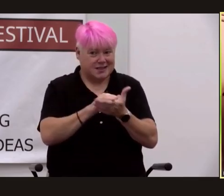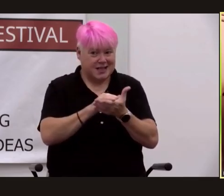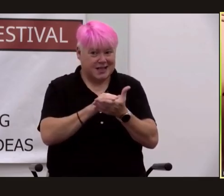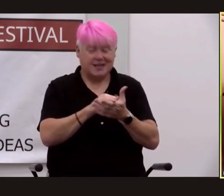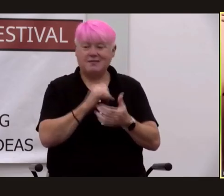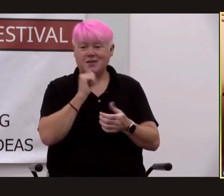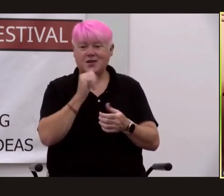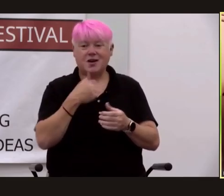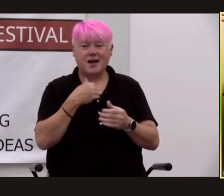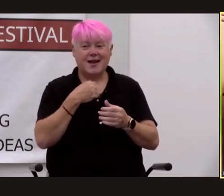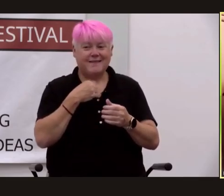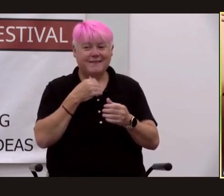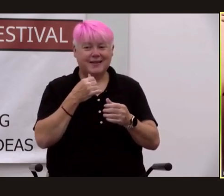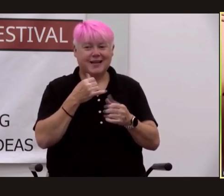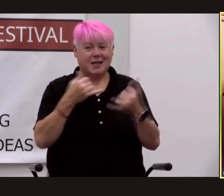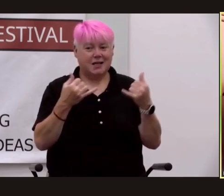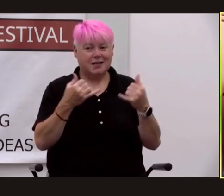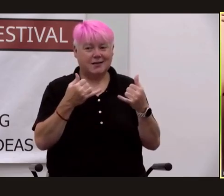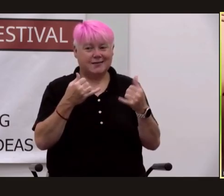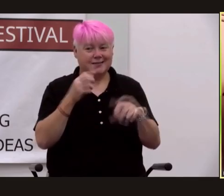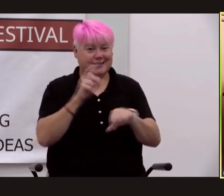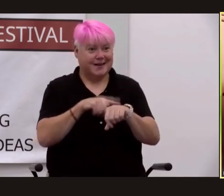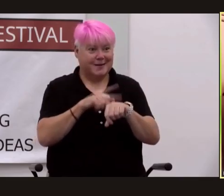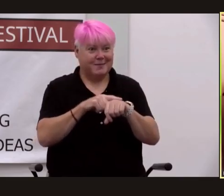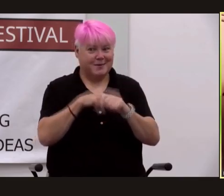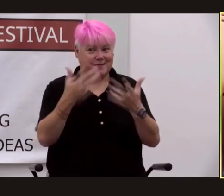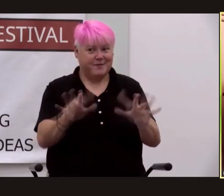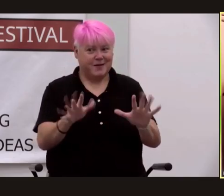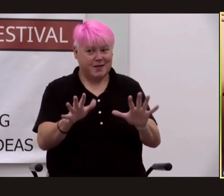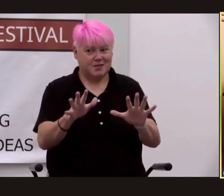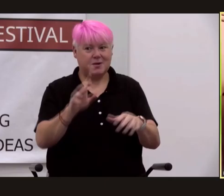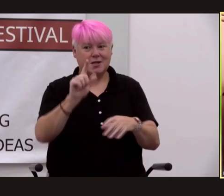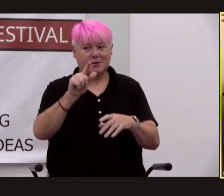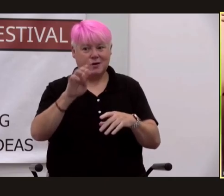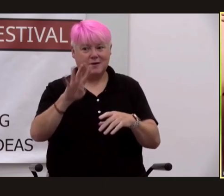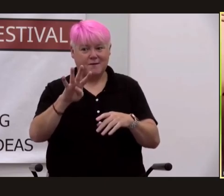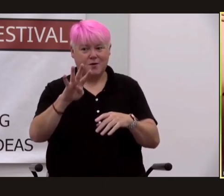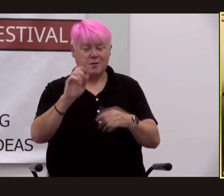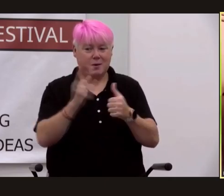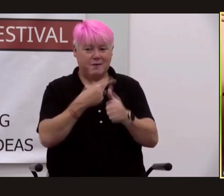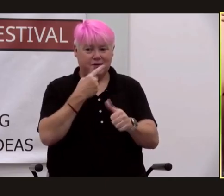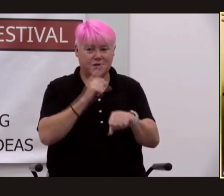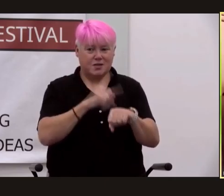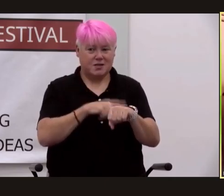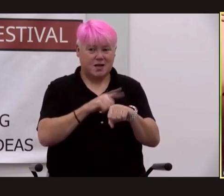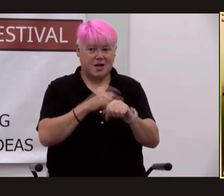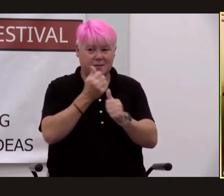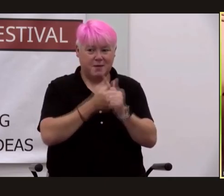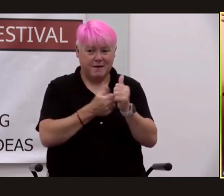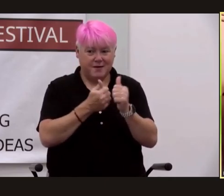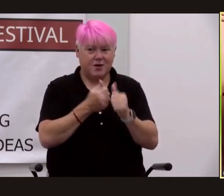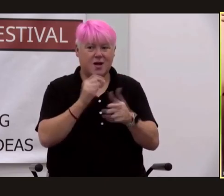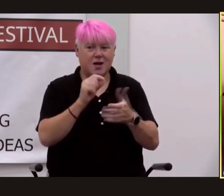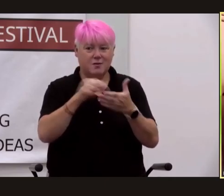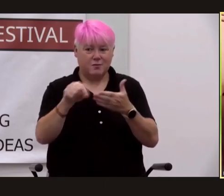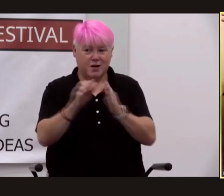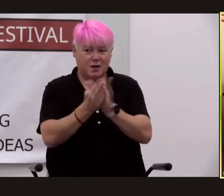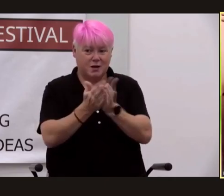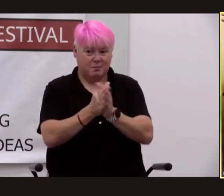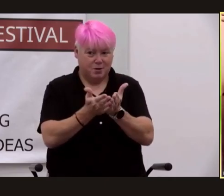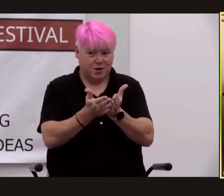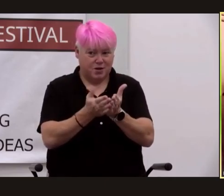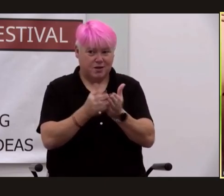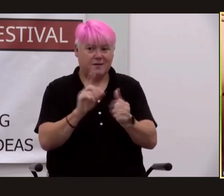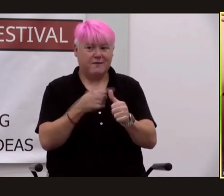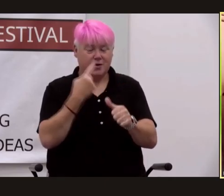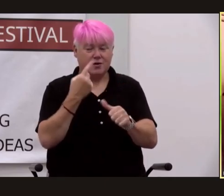so for this for my 24th novel for the first time ever in my career i'd written a book well not first time